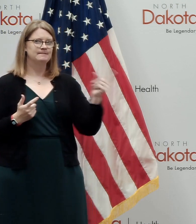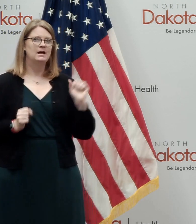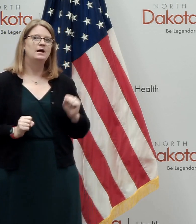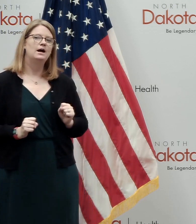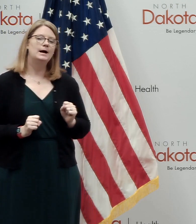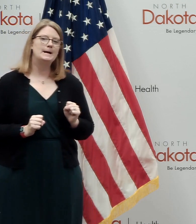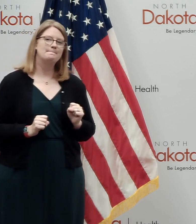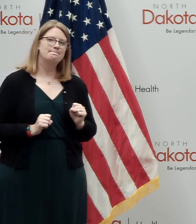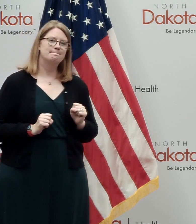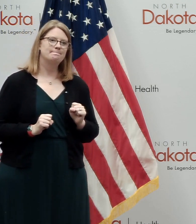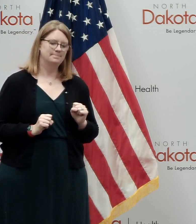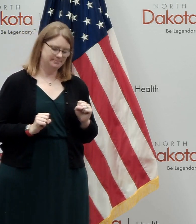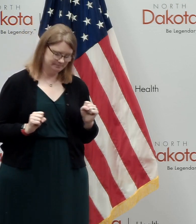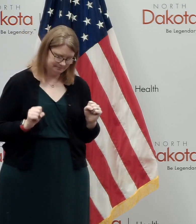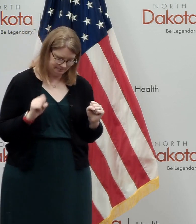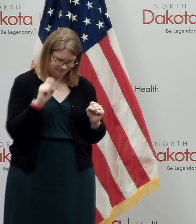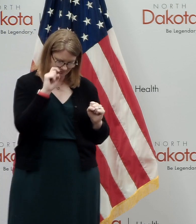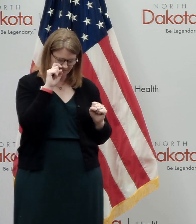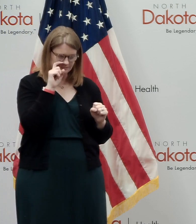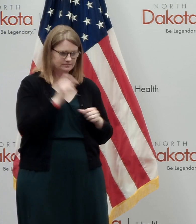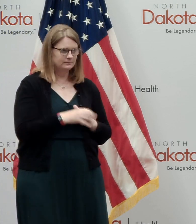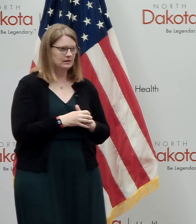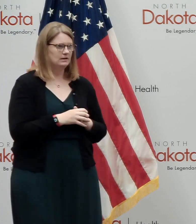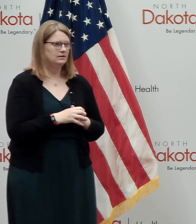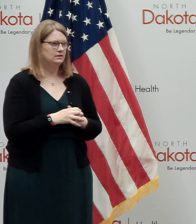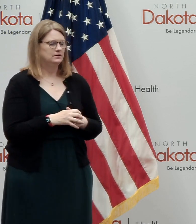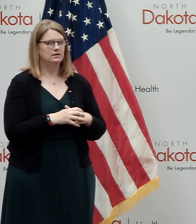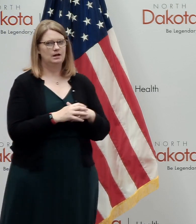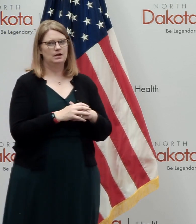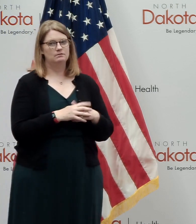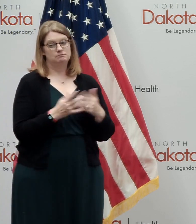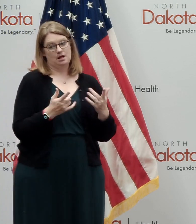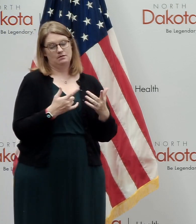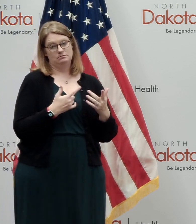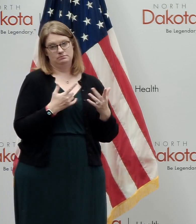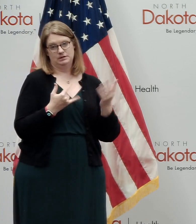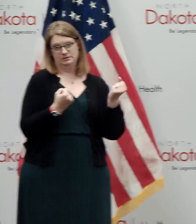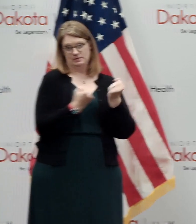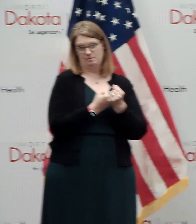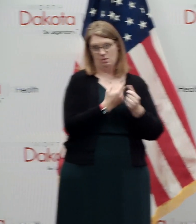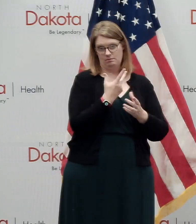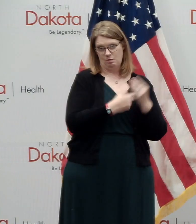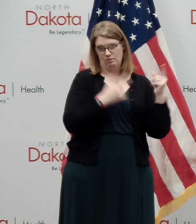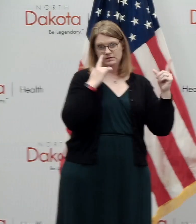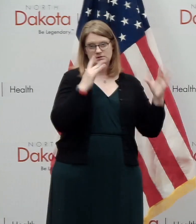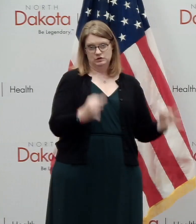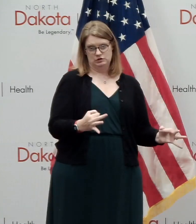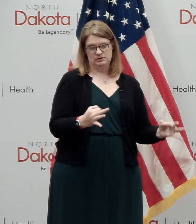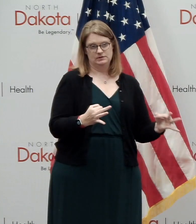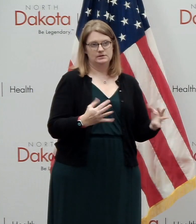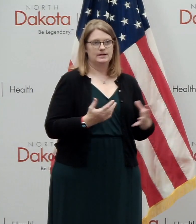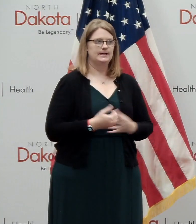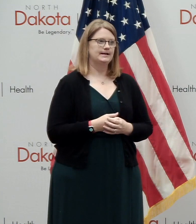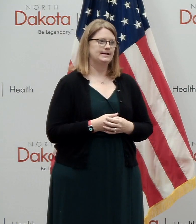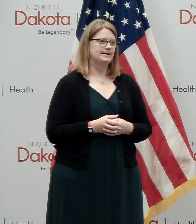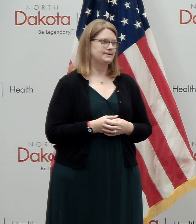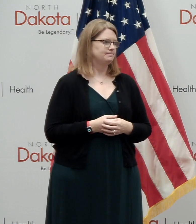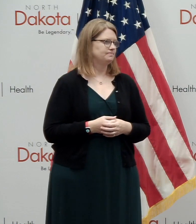I would just say that I'm going to stand by both of those decisions and maybe, maybe there's, uh, some